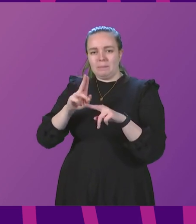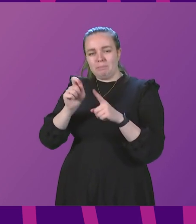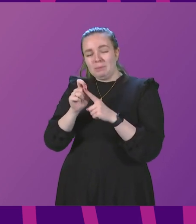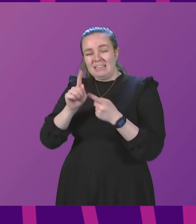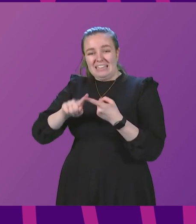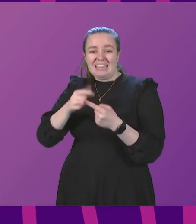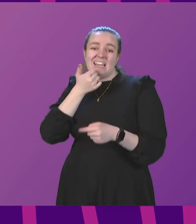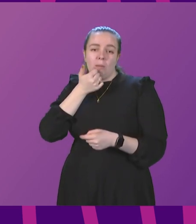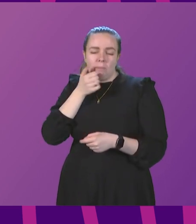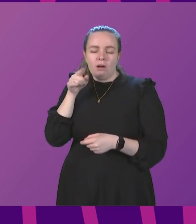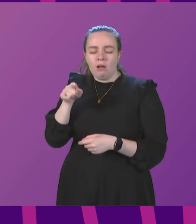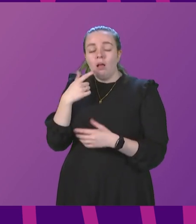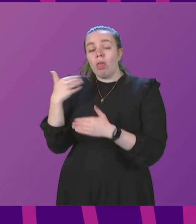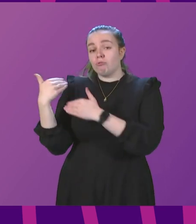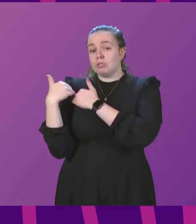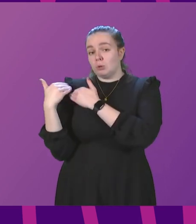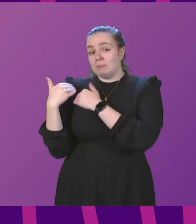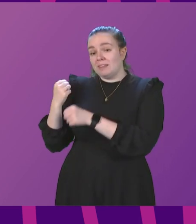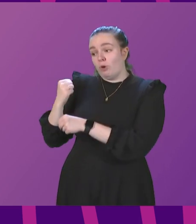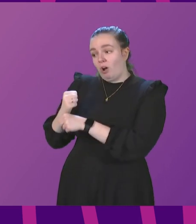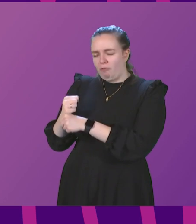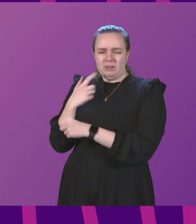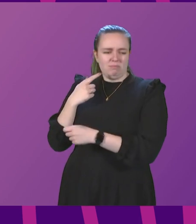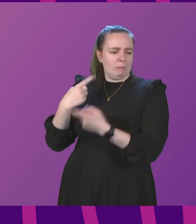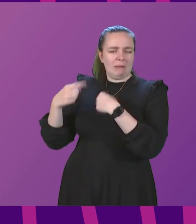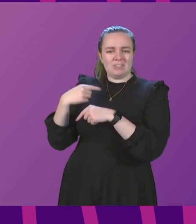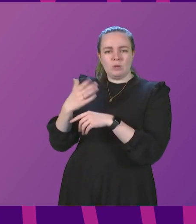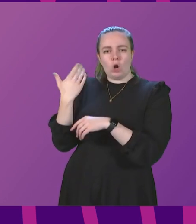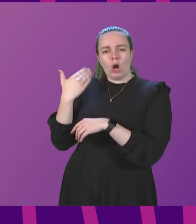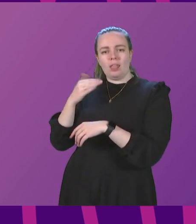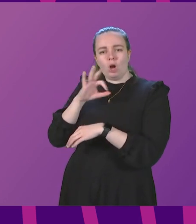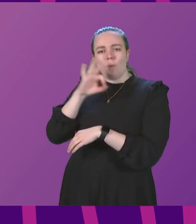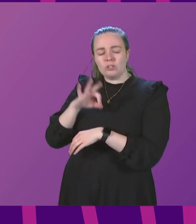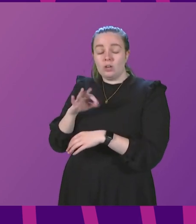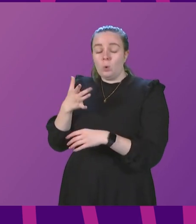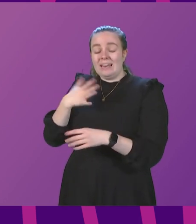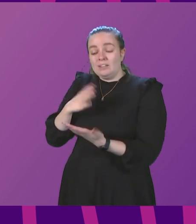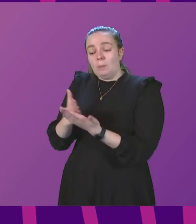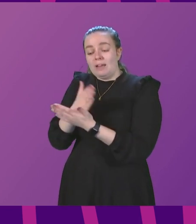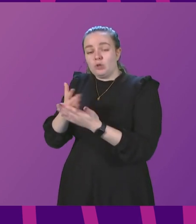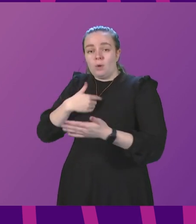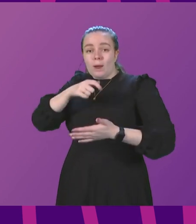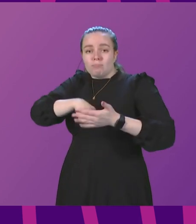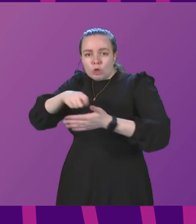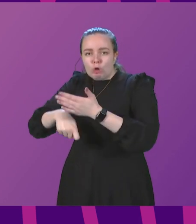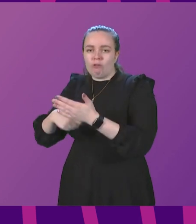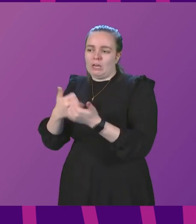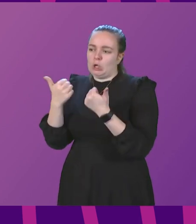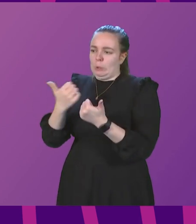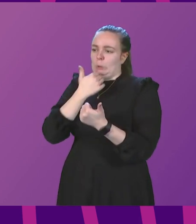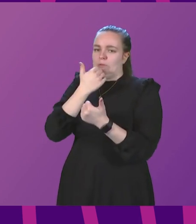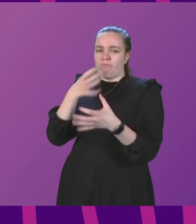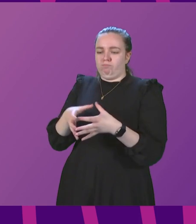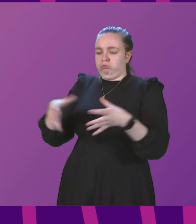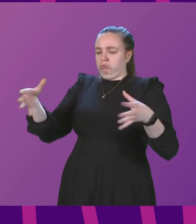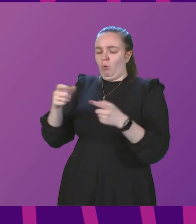obviously the responsibility of the government, going back to an earlier question, course, is to ensure that we are procuring adequate stocks of appropriate